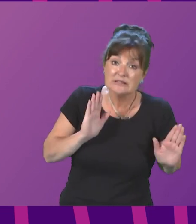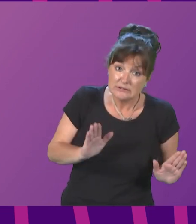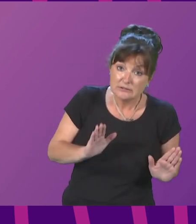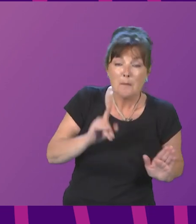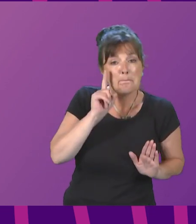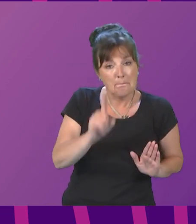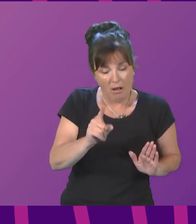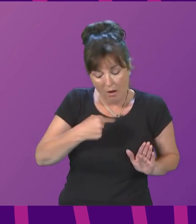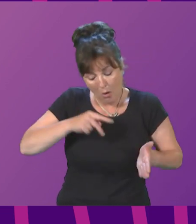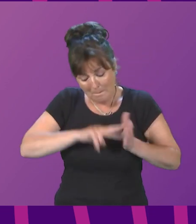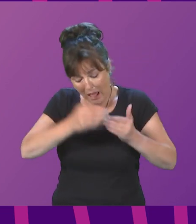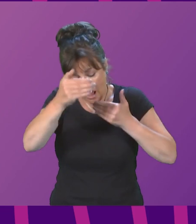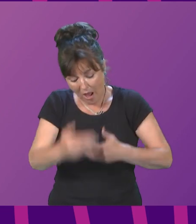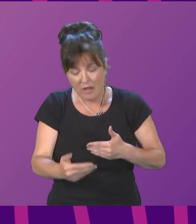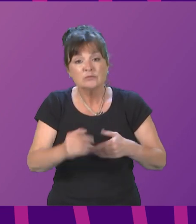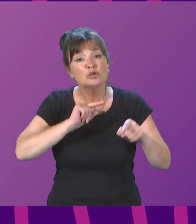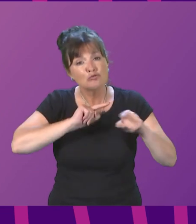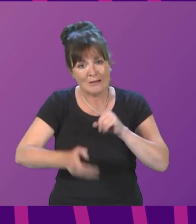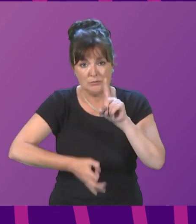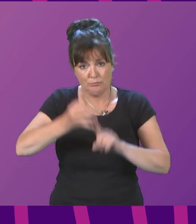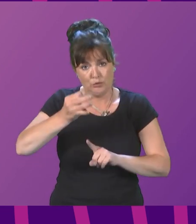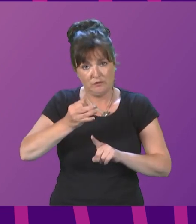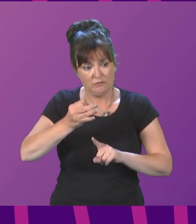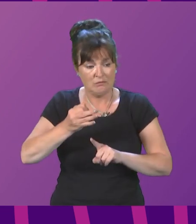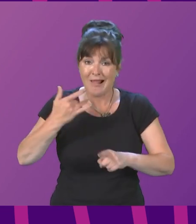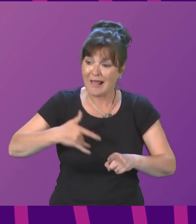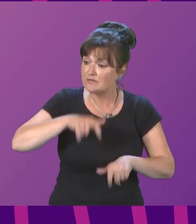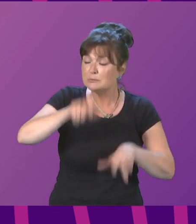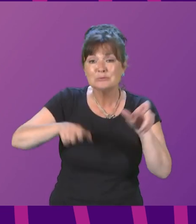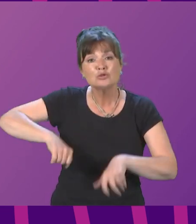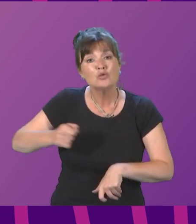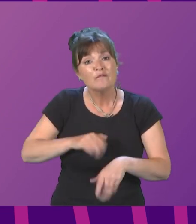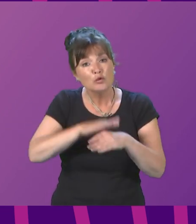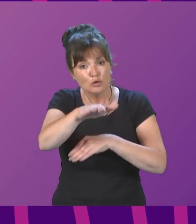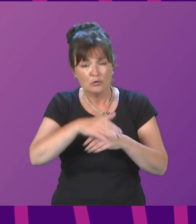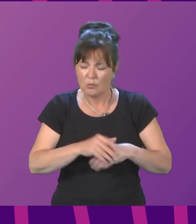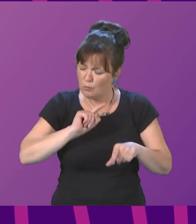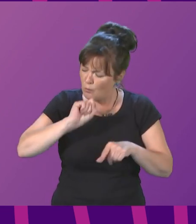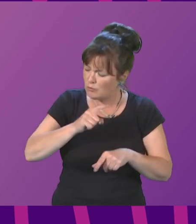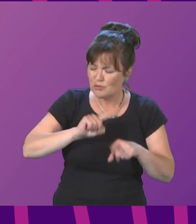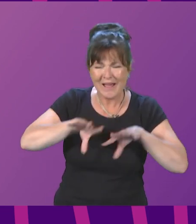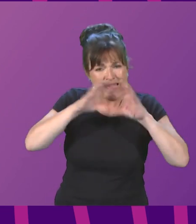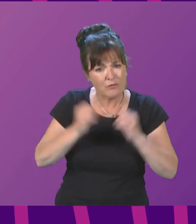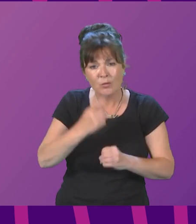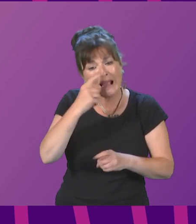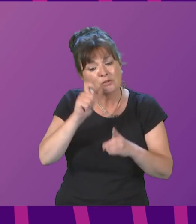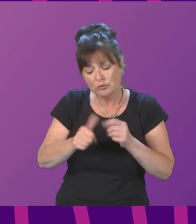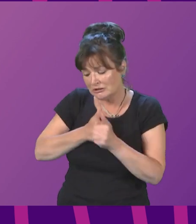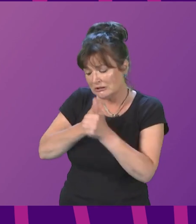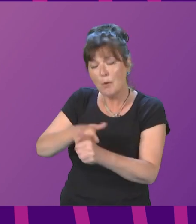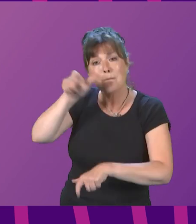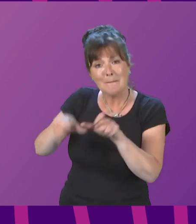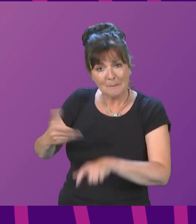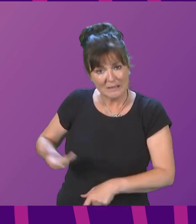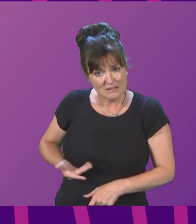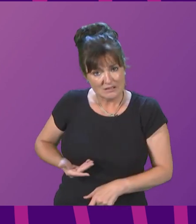chart a path towards a better future. We will do everything possible to support people and businesses through the months ahead and we